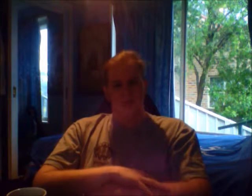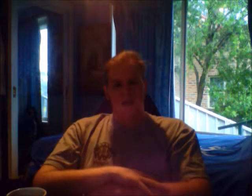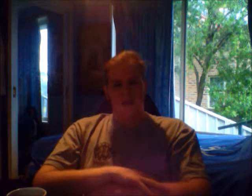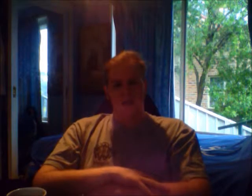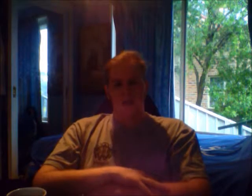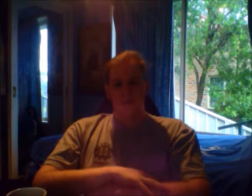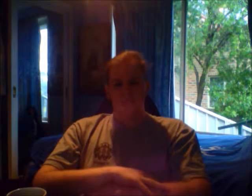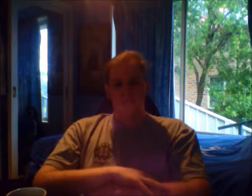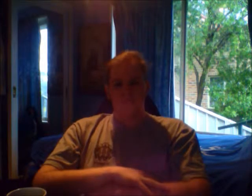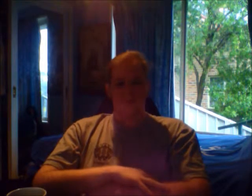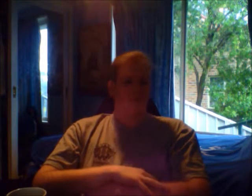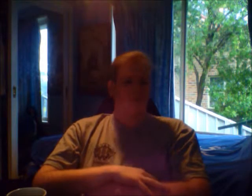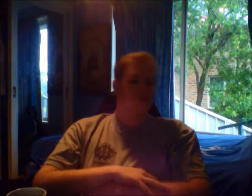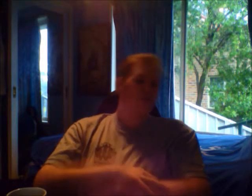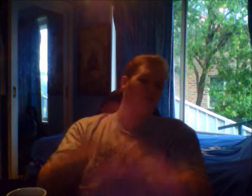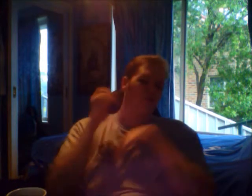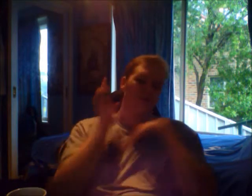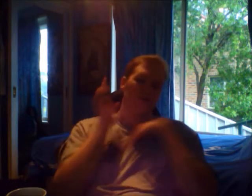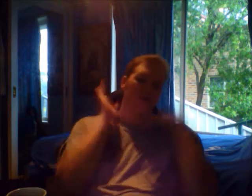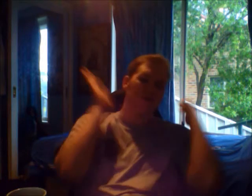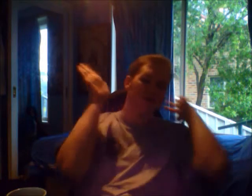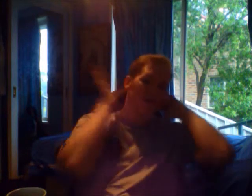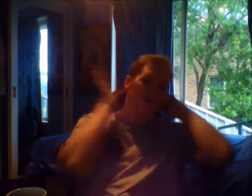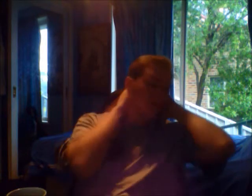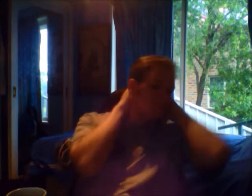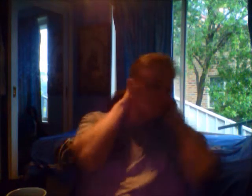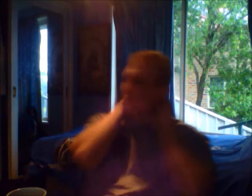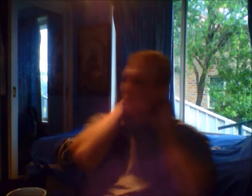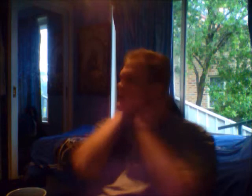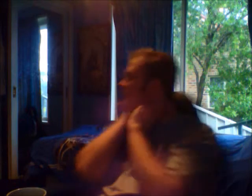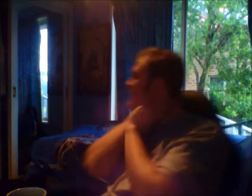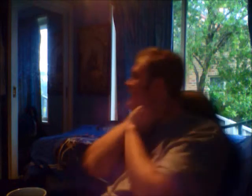Um, yeah. And also, I don't know if you can see, swish haircut.